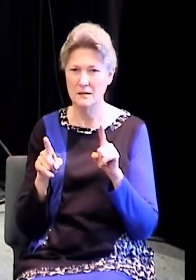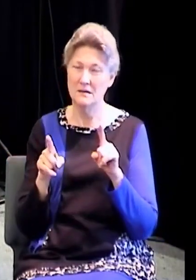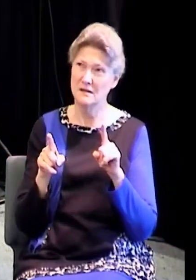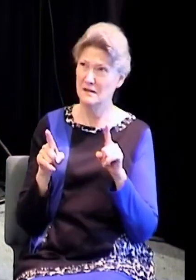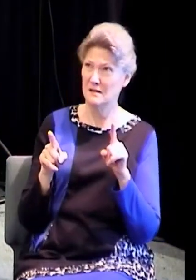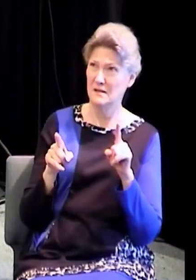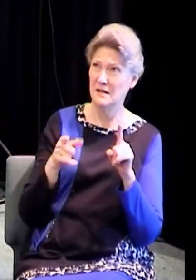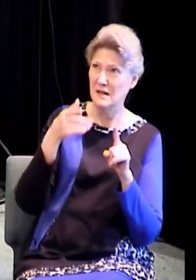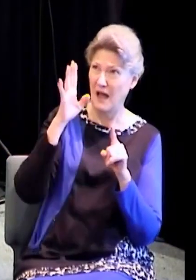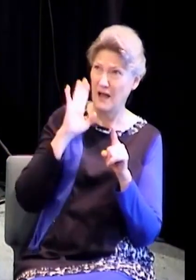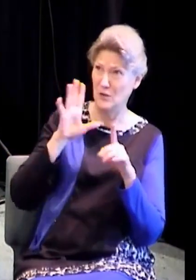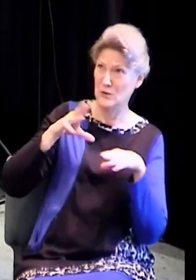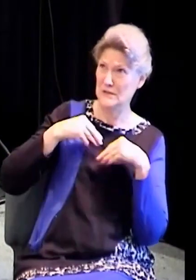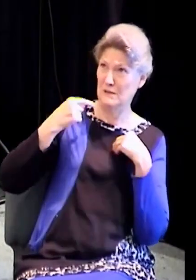Everyone that asketh, receiveth.